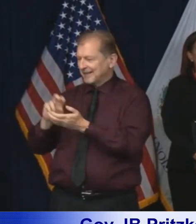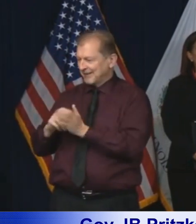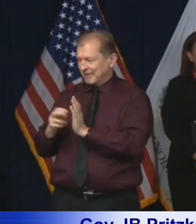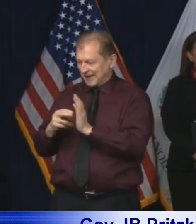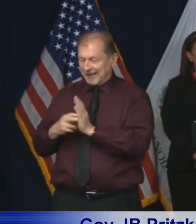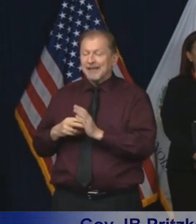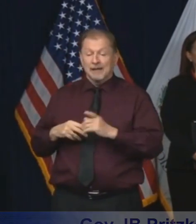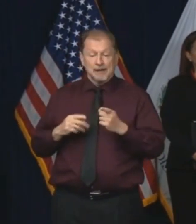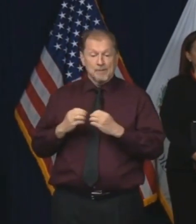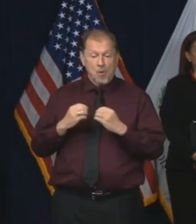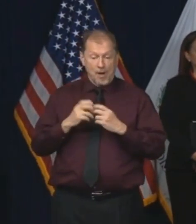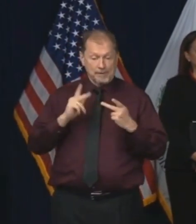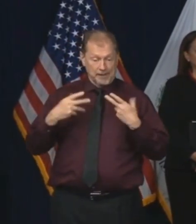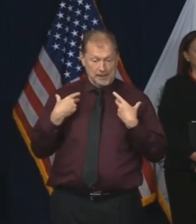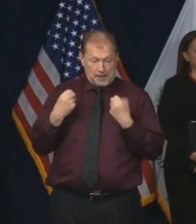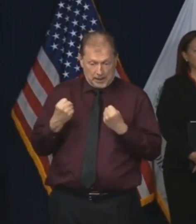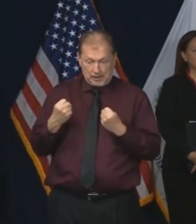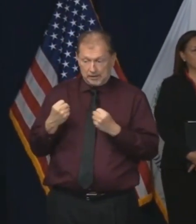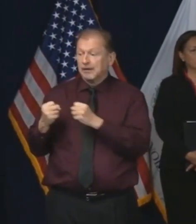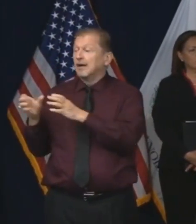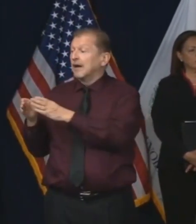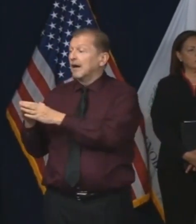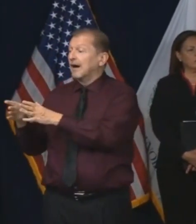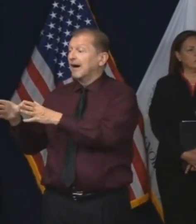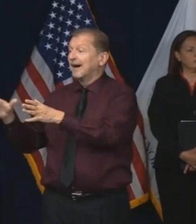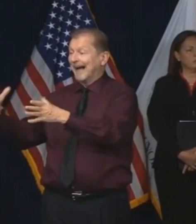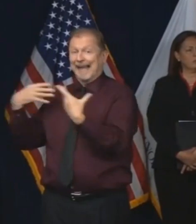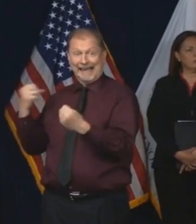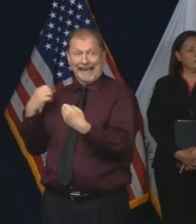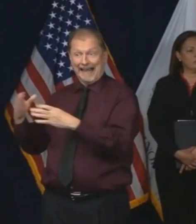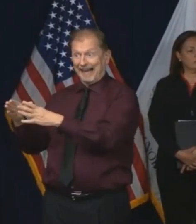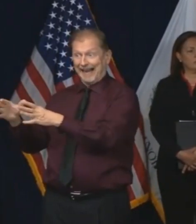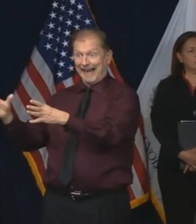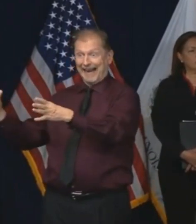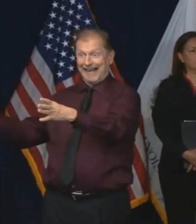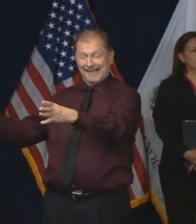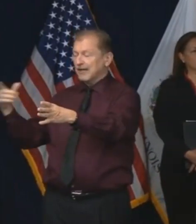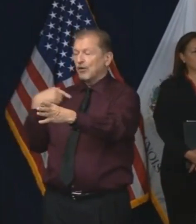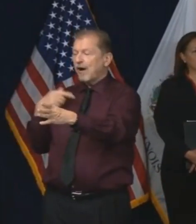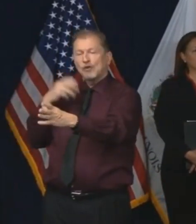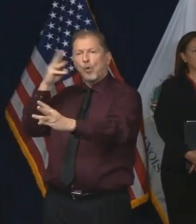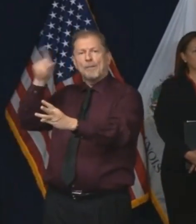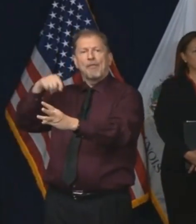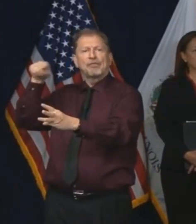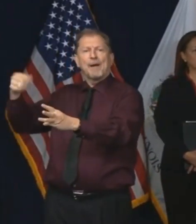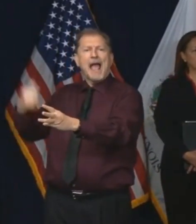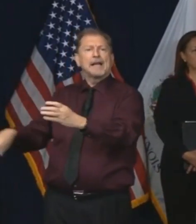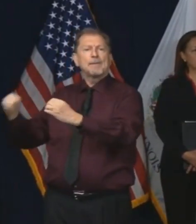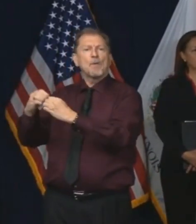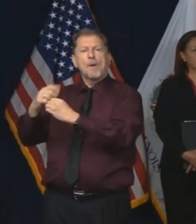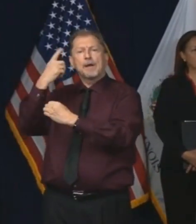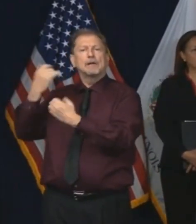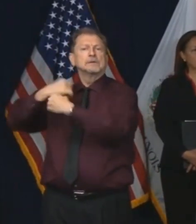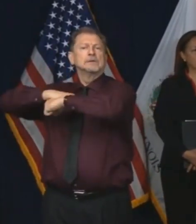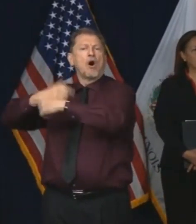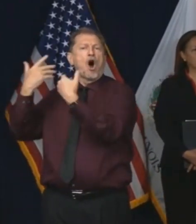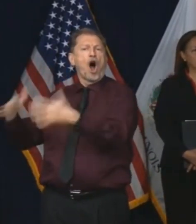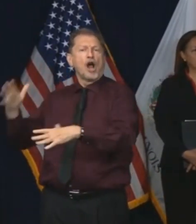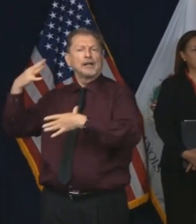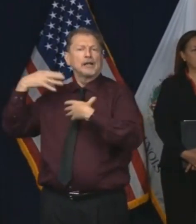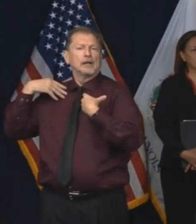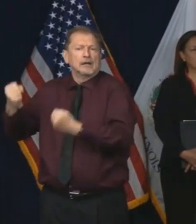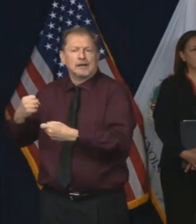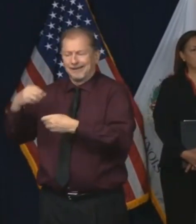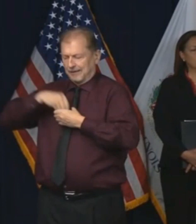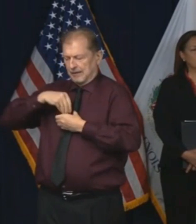because more people are getting COVID-19, and the vast majority are recovering from COVID-19, so they develop the